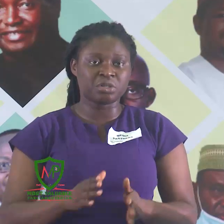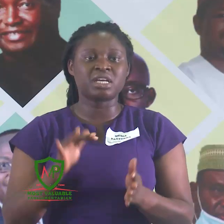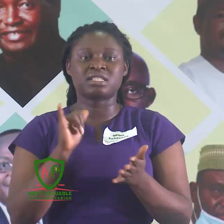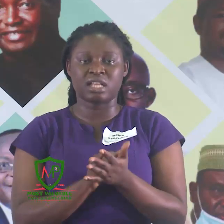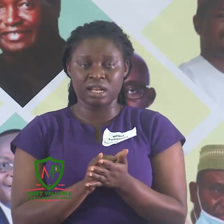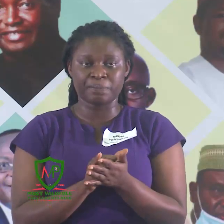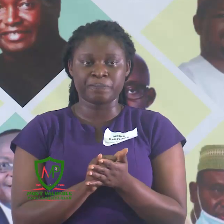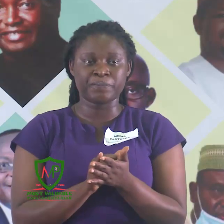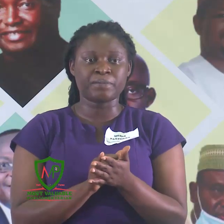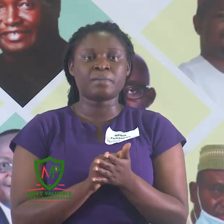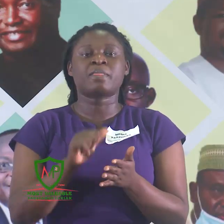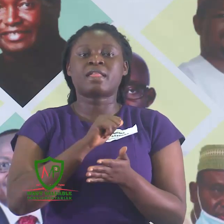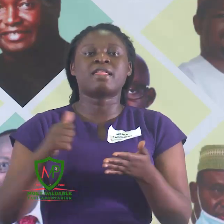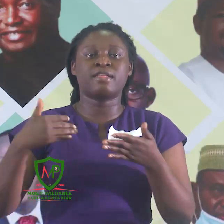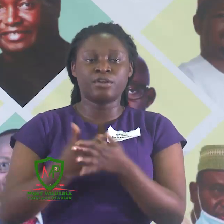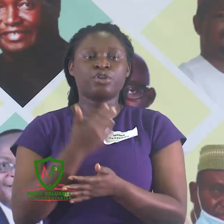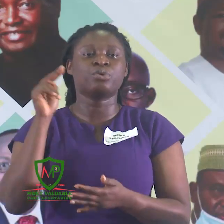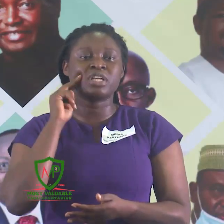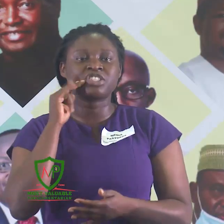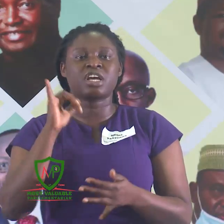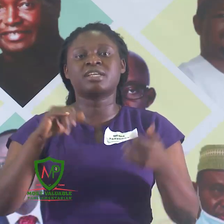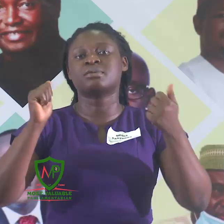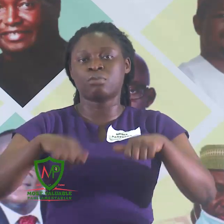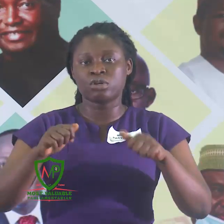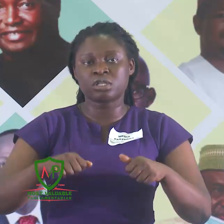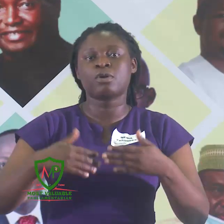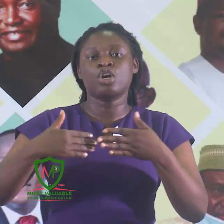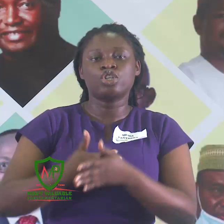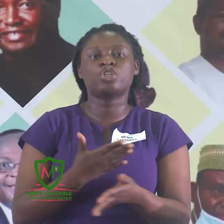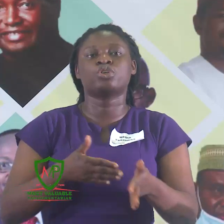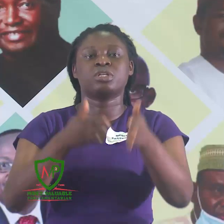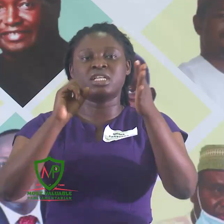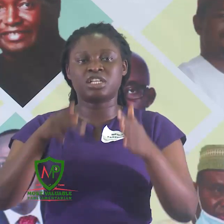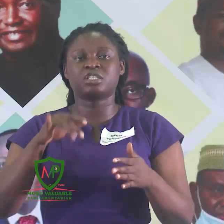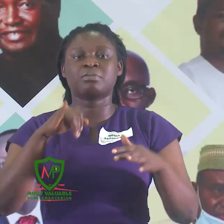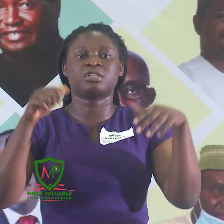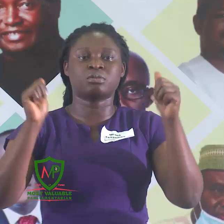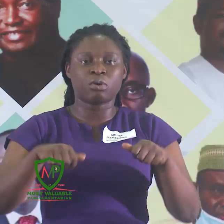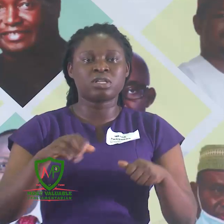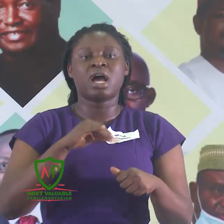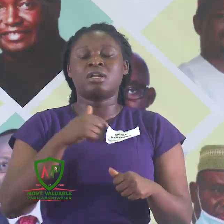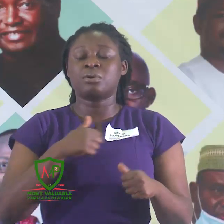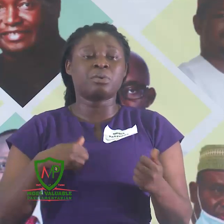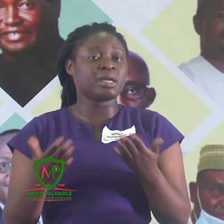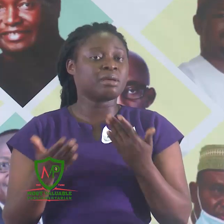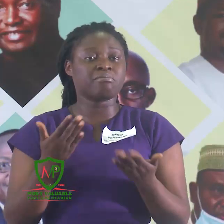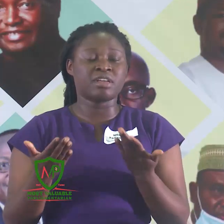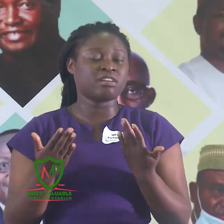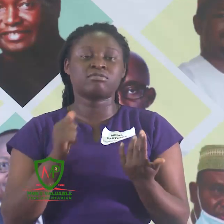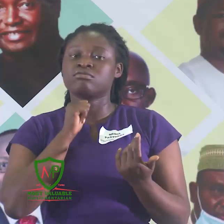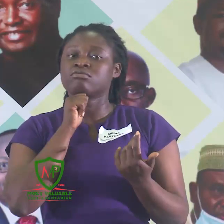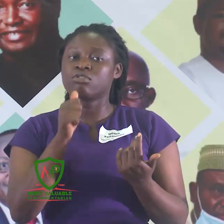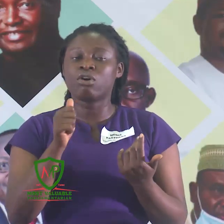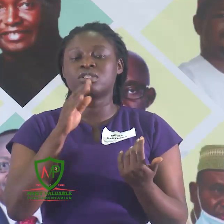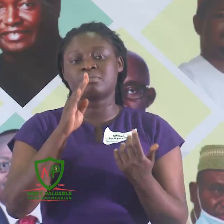a new Nigeria is possible, new leadership is possible, and it may not be